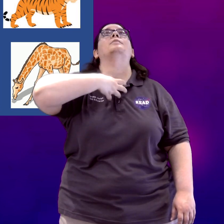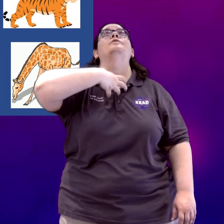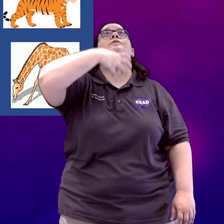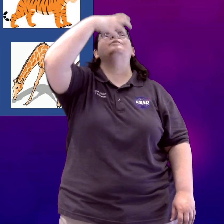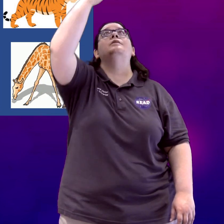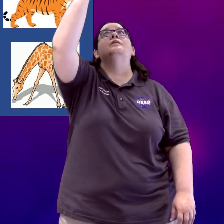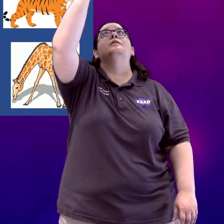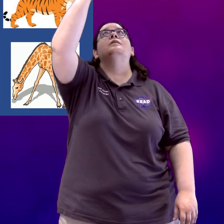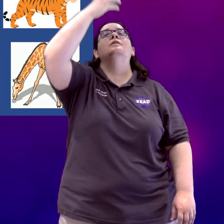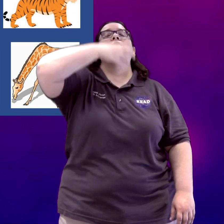up when you do it.